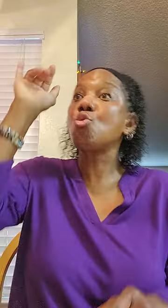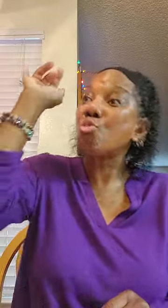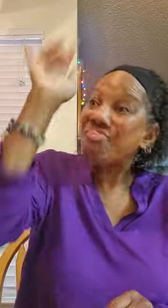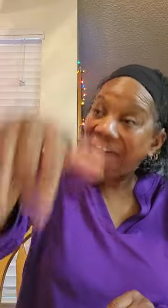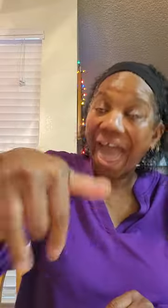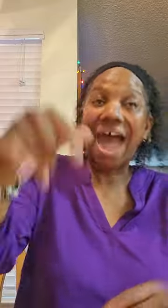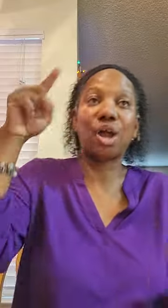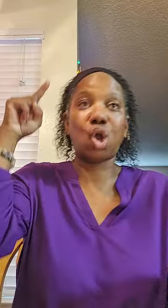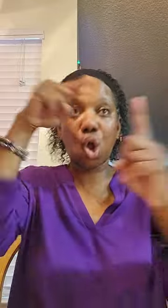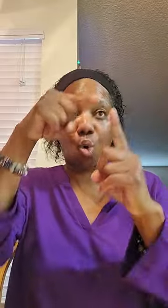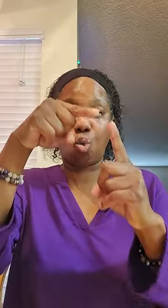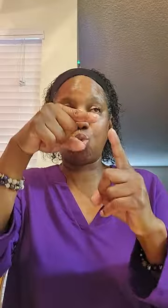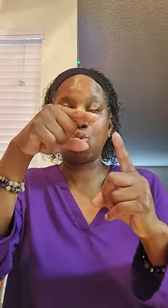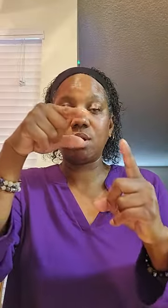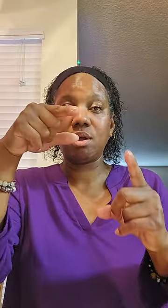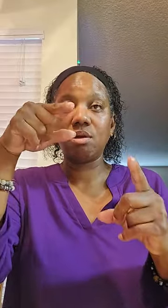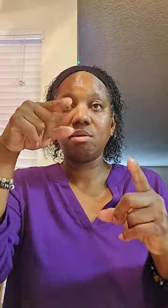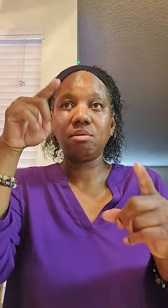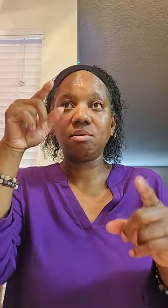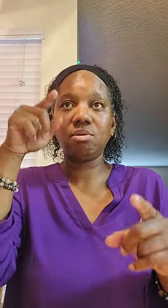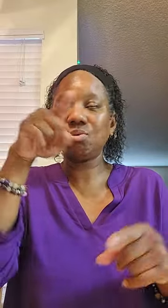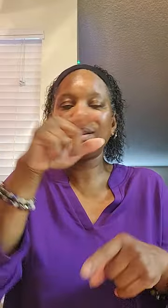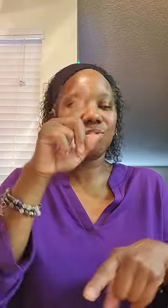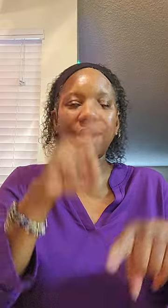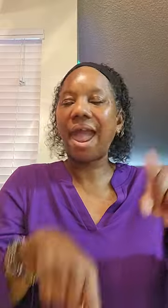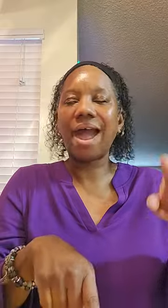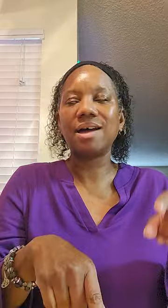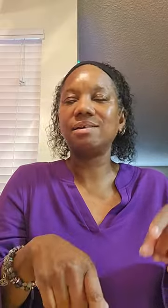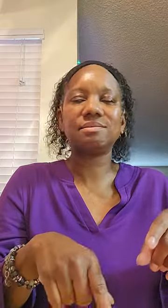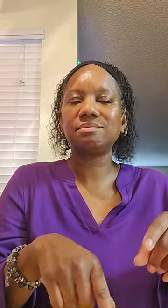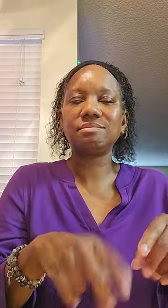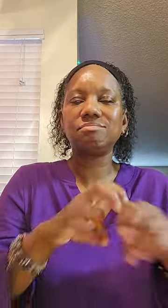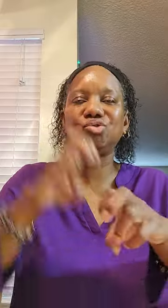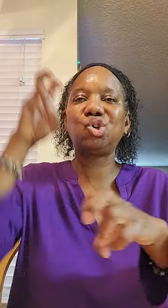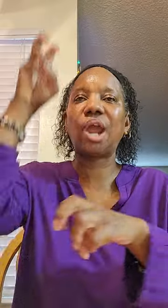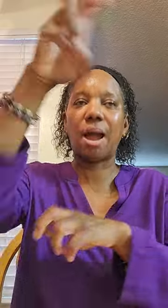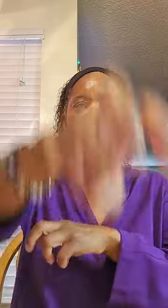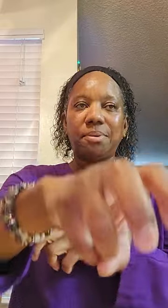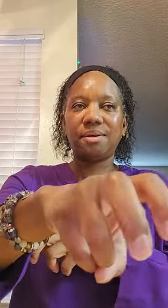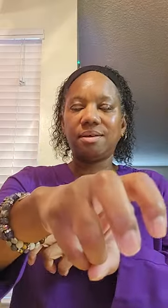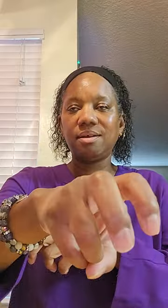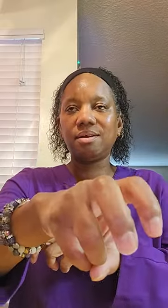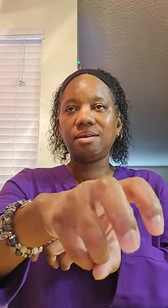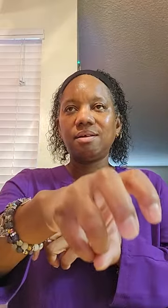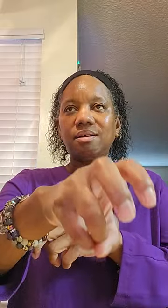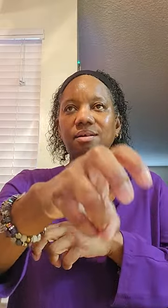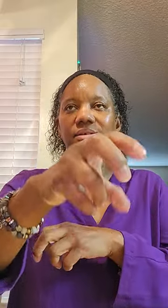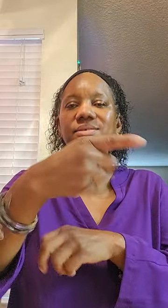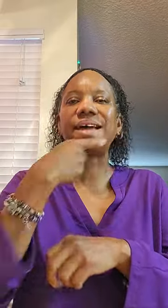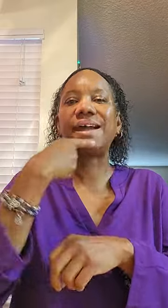that goal. You can't jump. Saying,